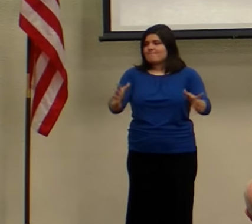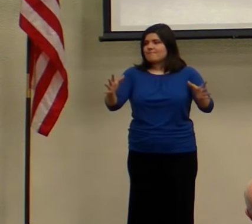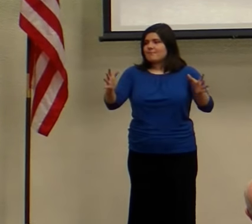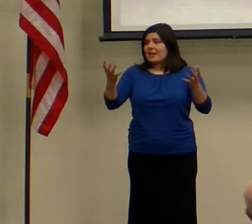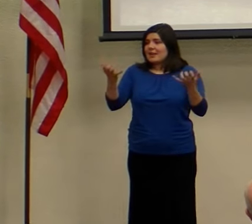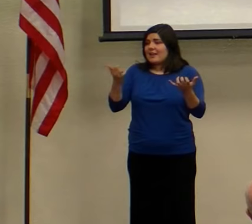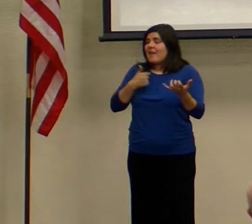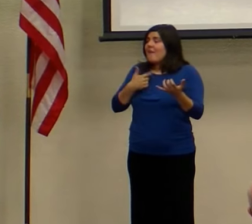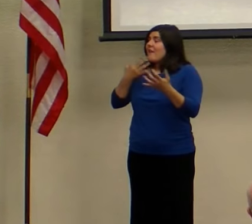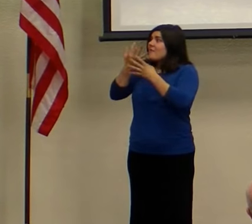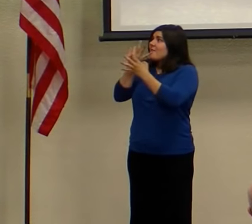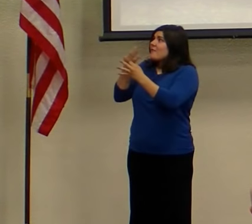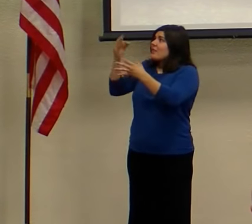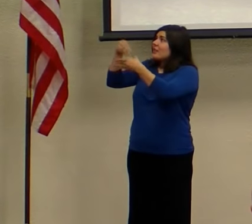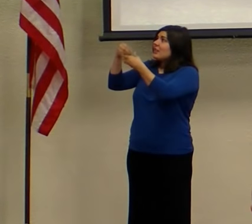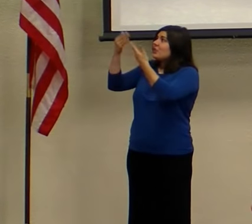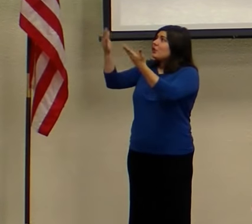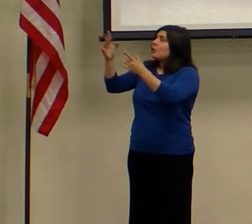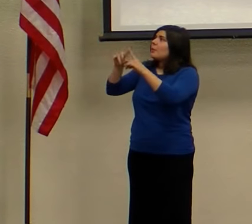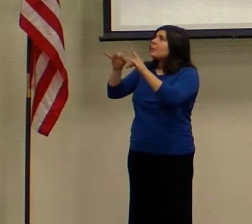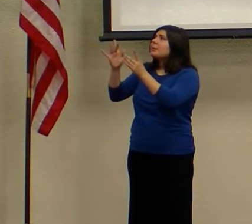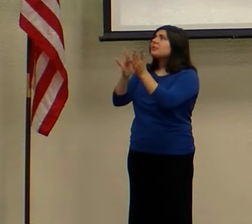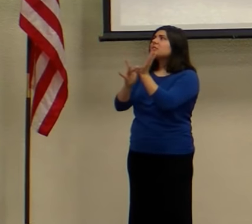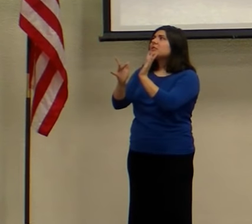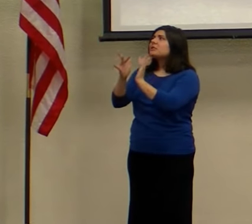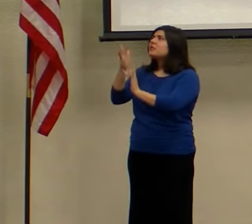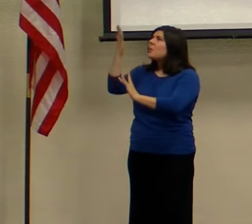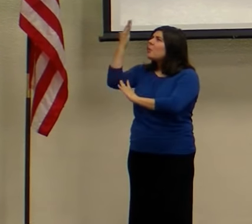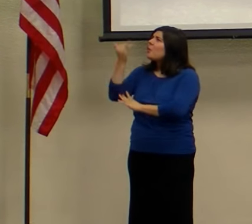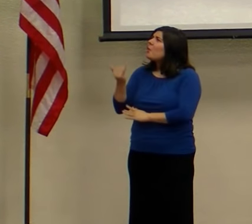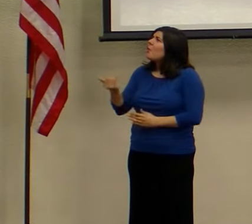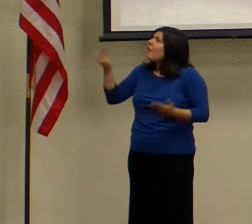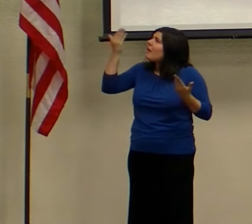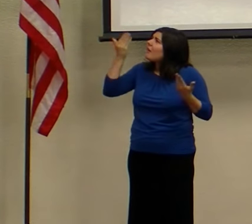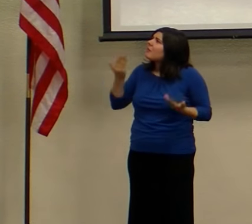free. But Jesus, why me?